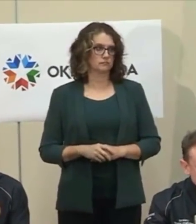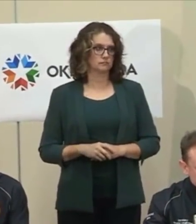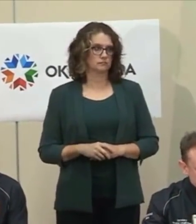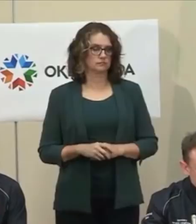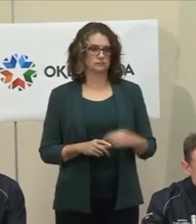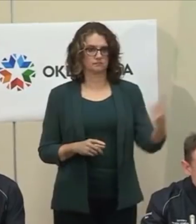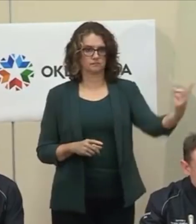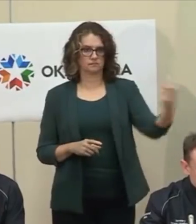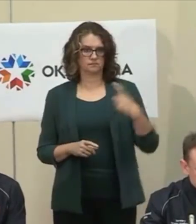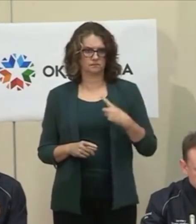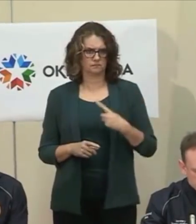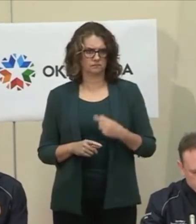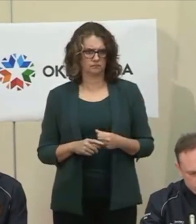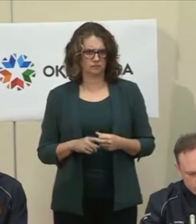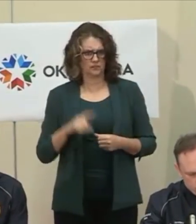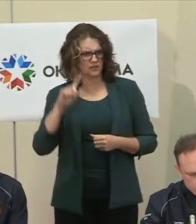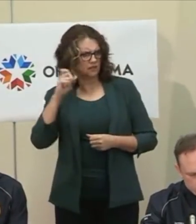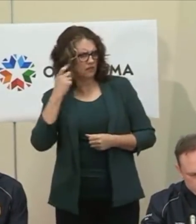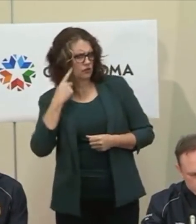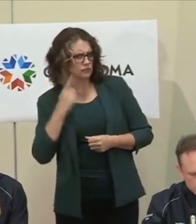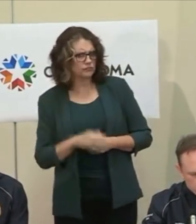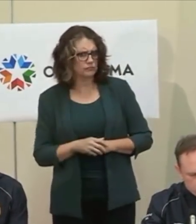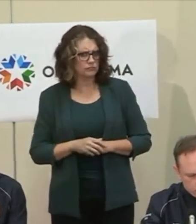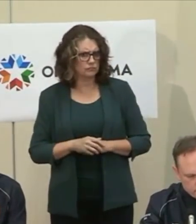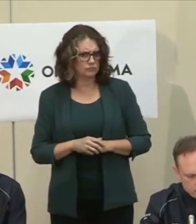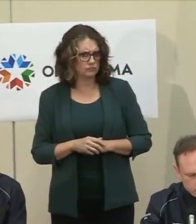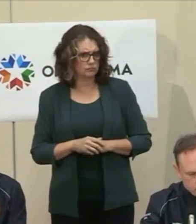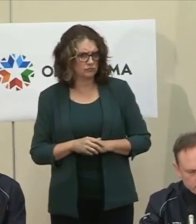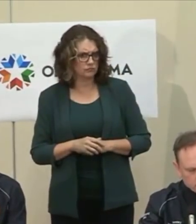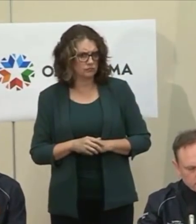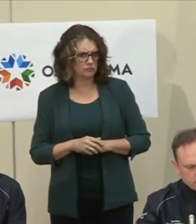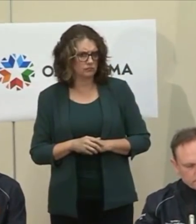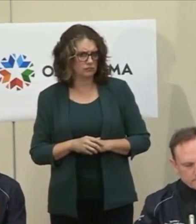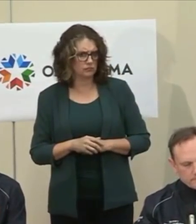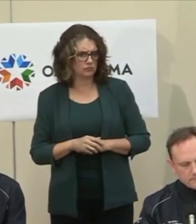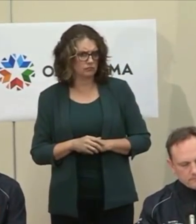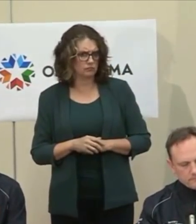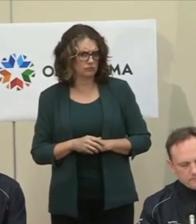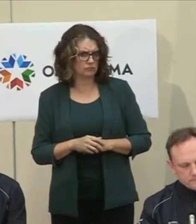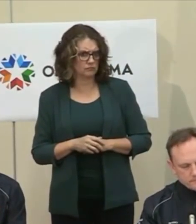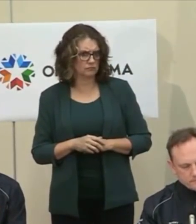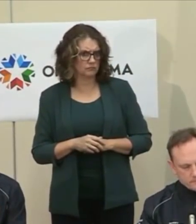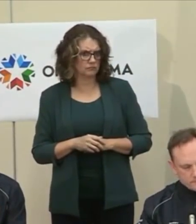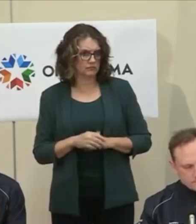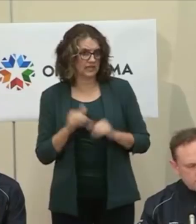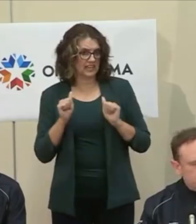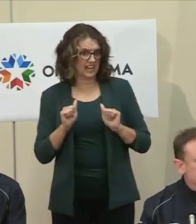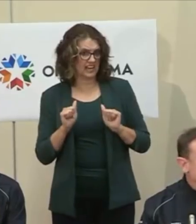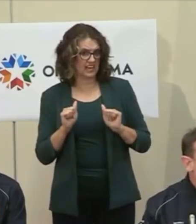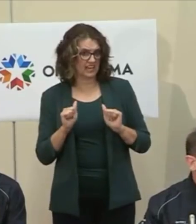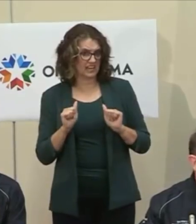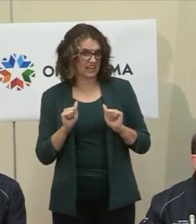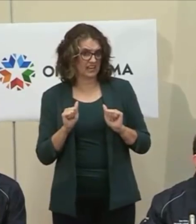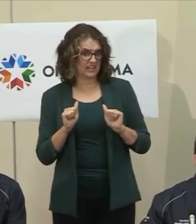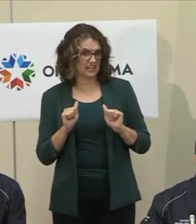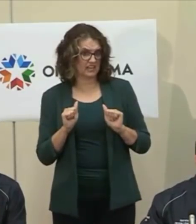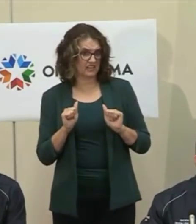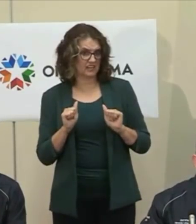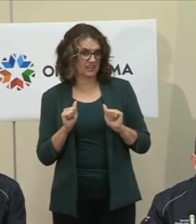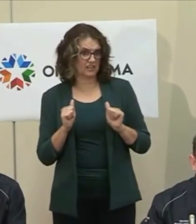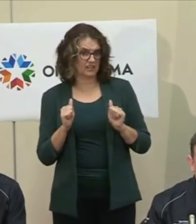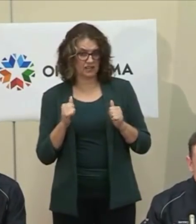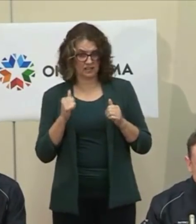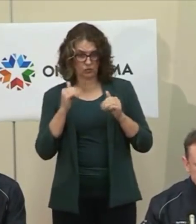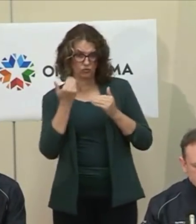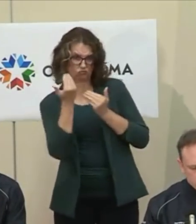Governor, any more thought to taking further action to restrict businesses in other cities? Many cities are closed down to restaurant bars, but